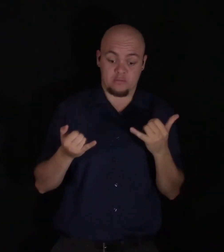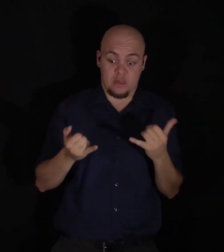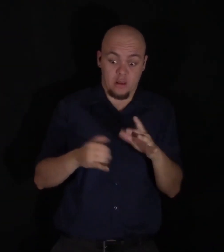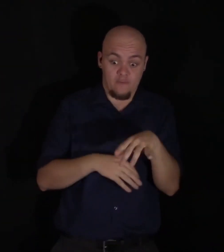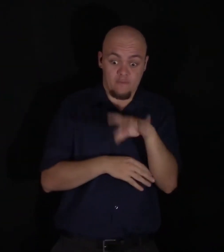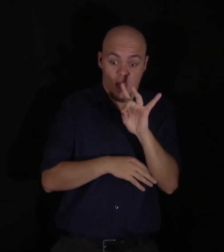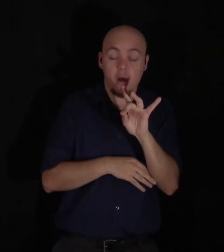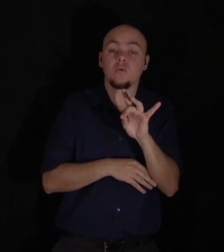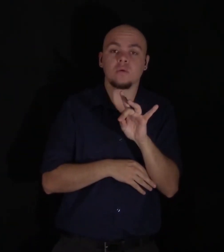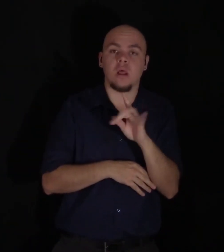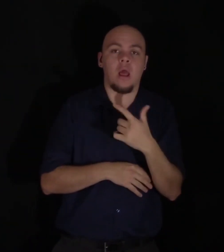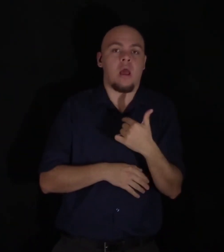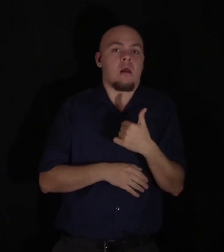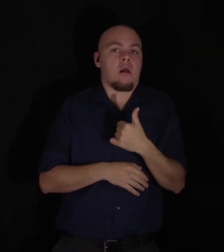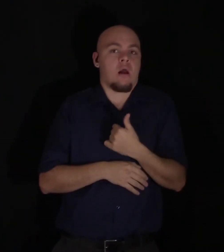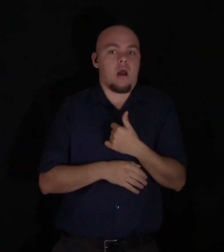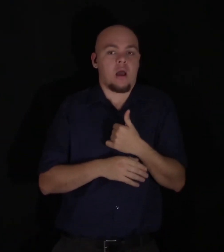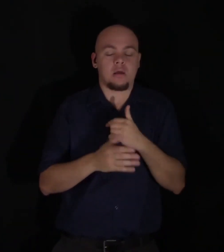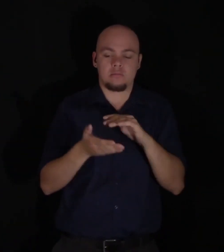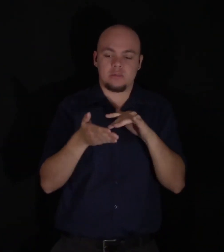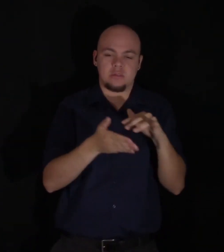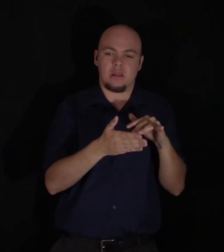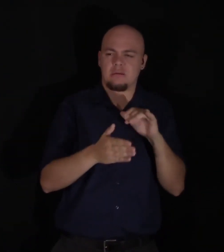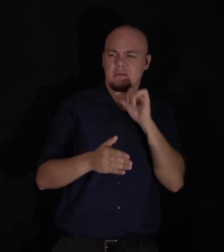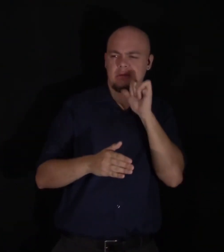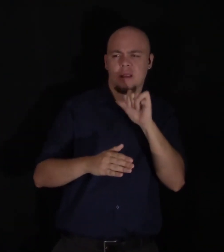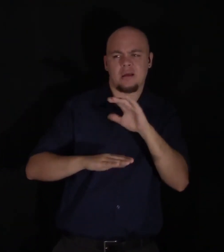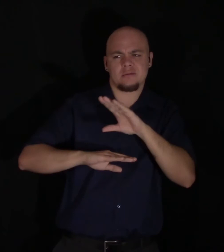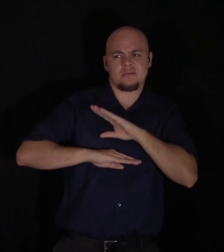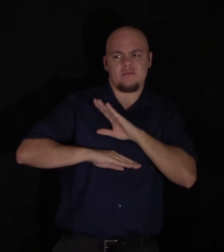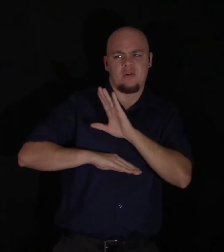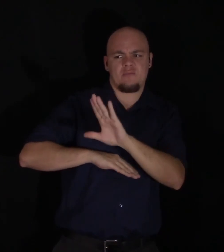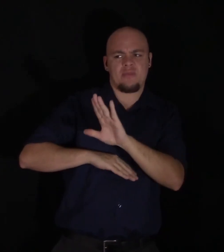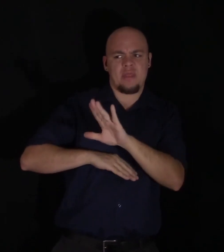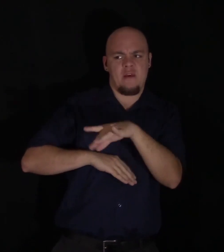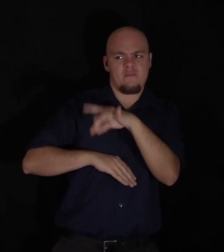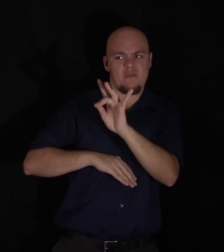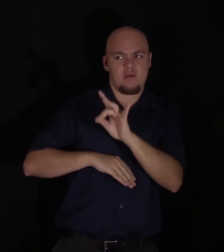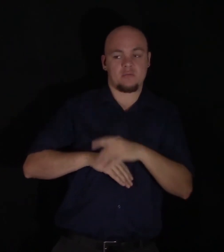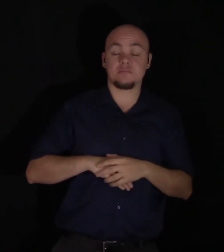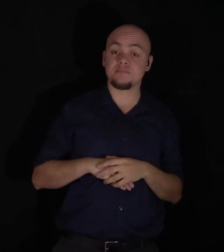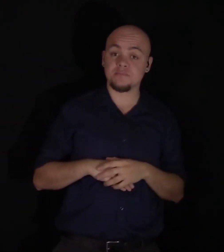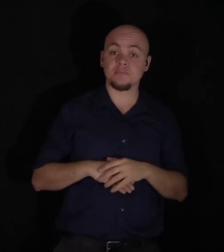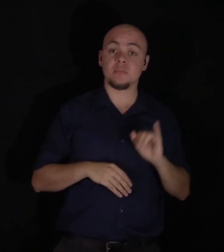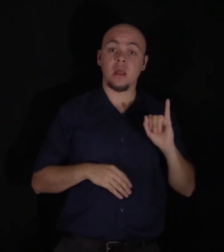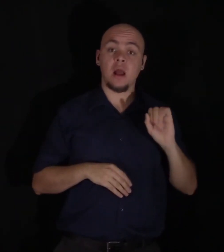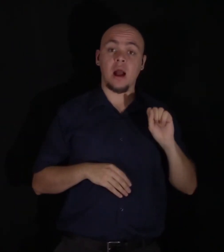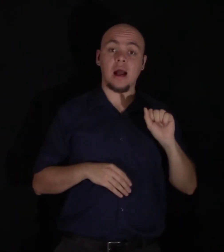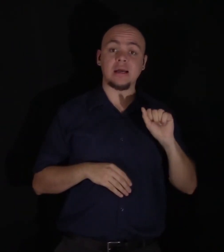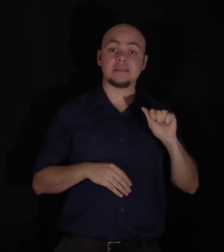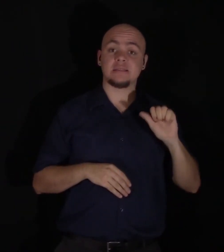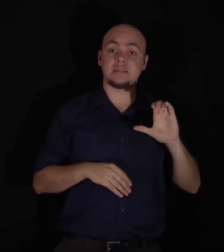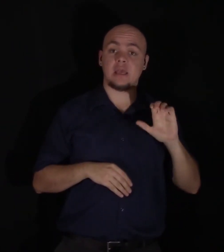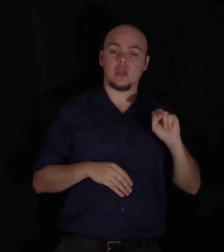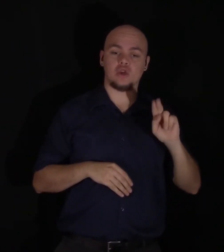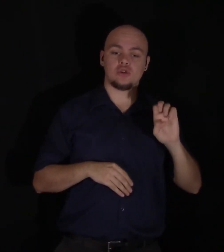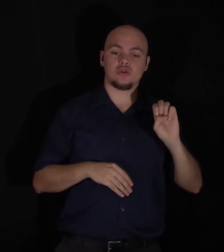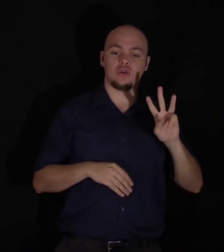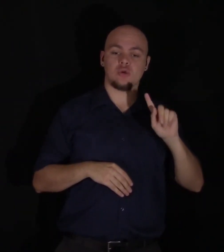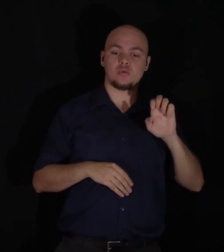always came from my studies discontented and unsatisfied. Sir Isaac Newton is said to have avowed that he felt